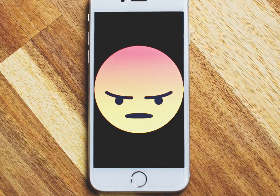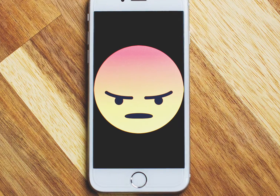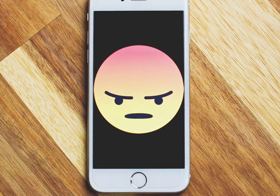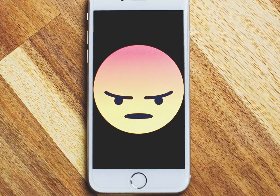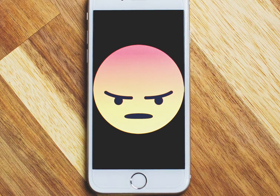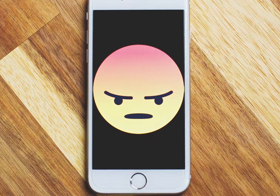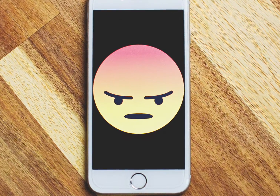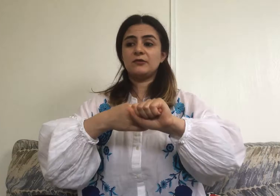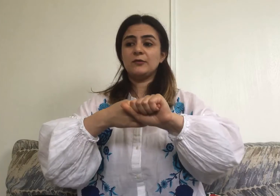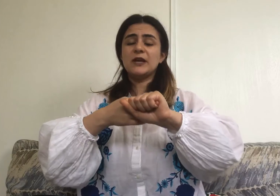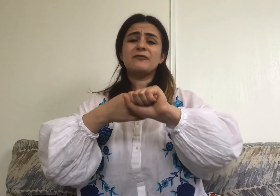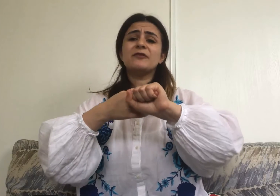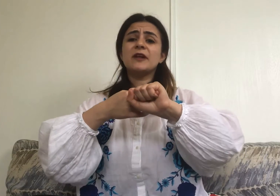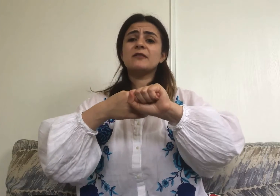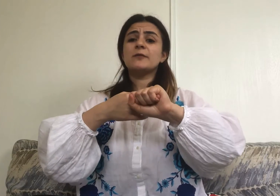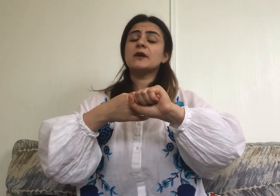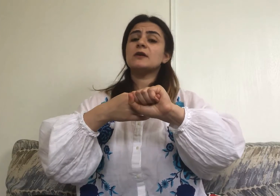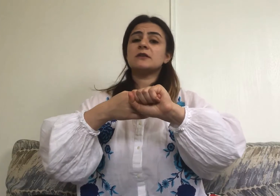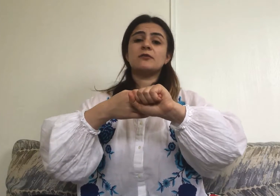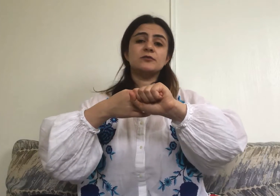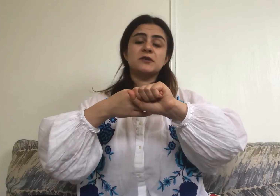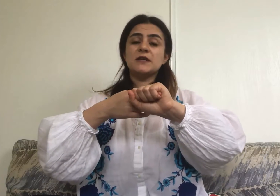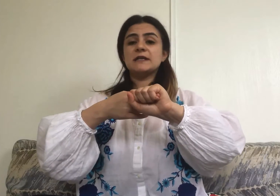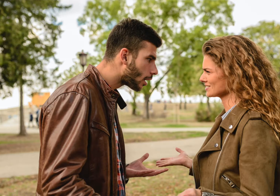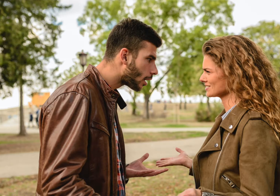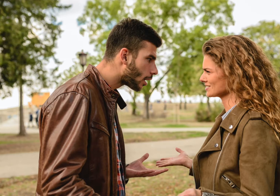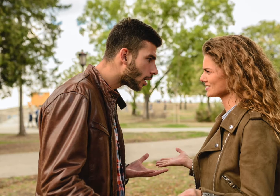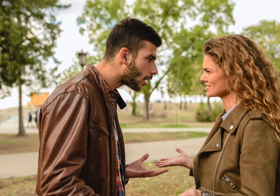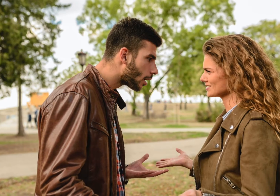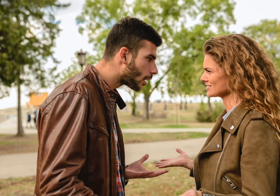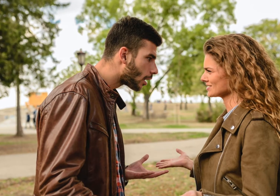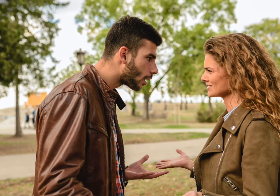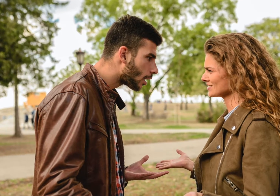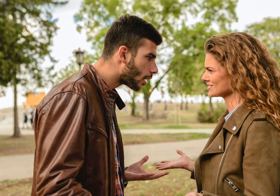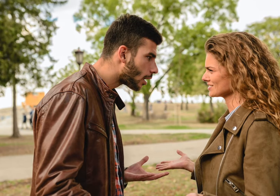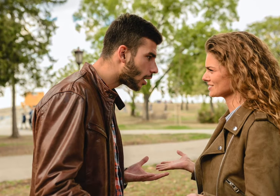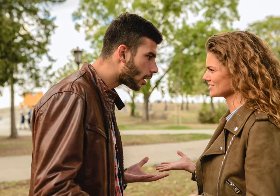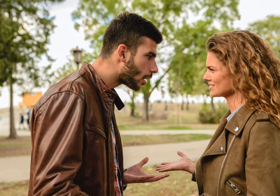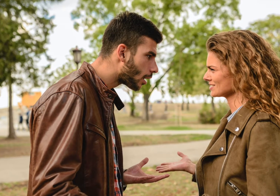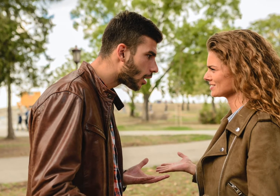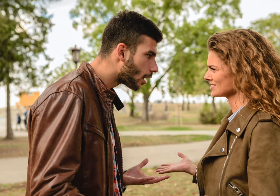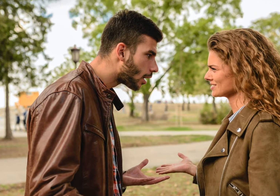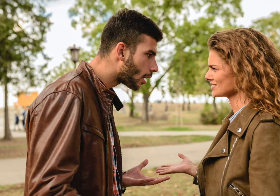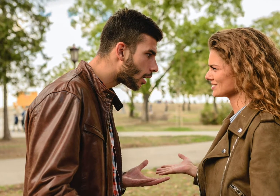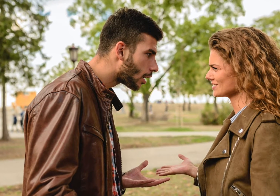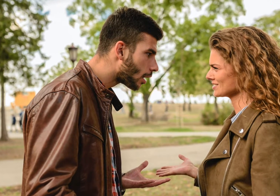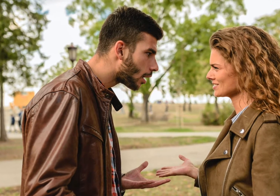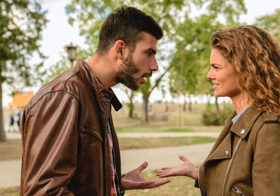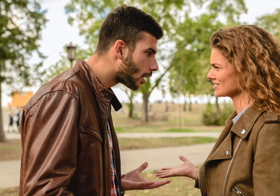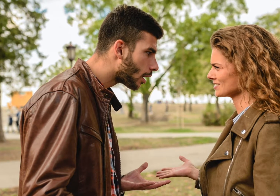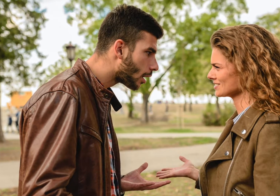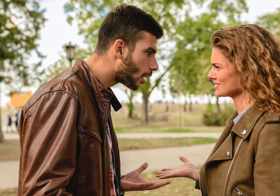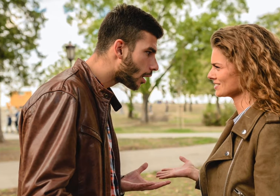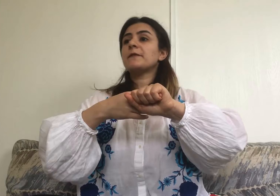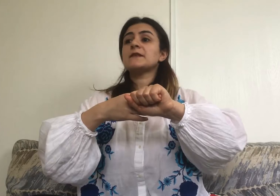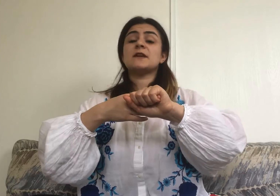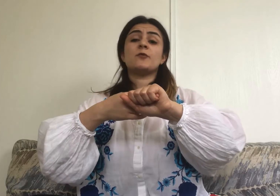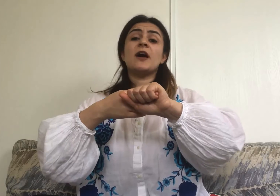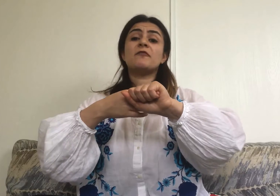feel angry. You can't feel angry because our routine has been changed. Some of the things that we were doing or some things that we have